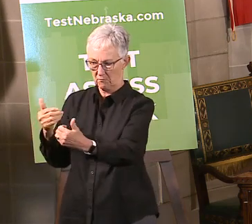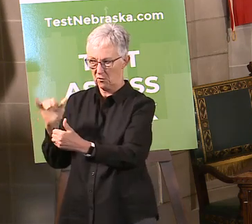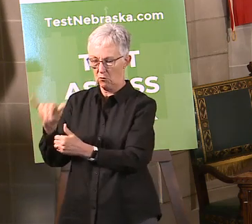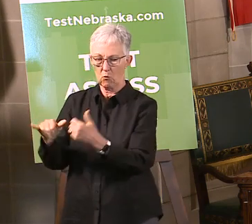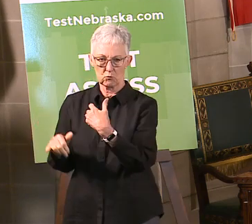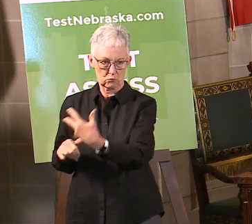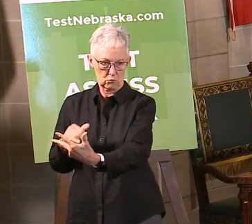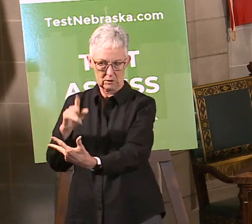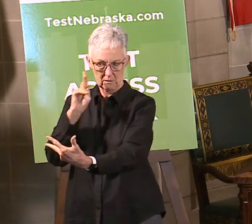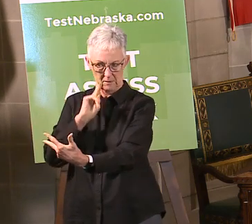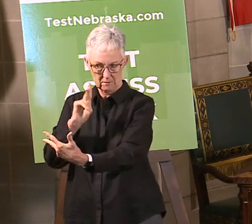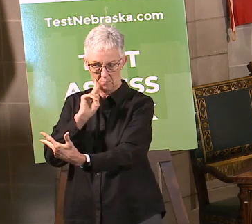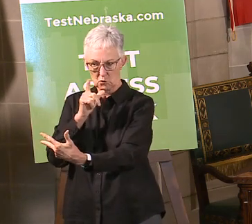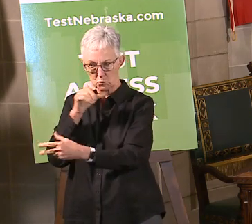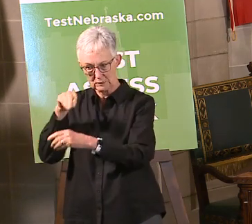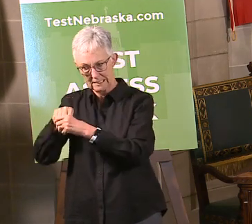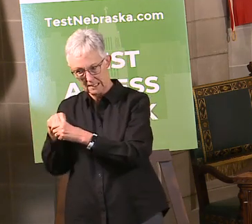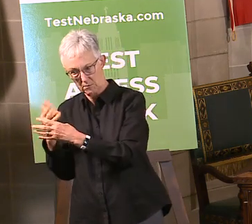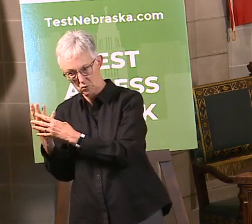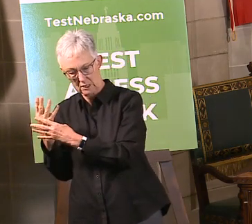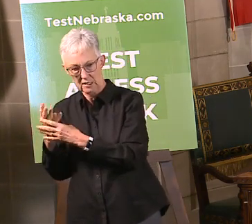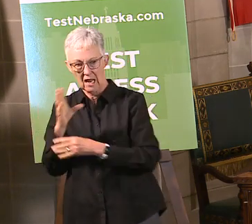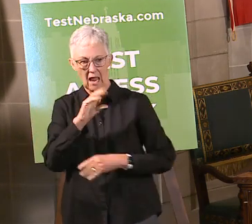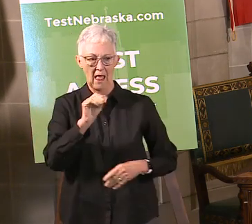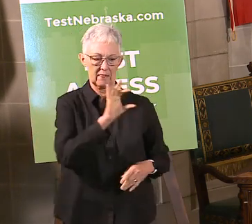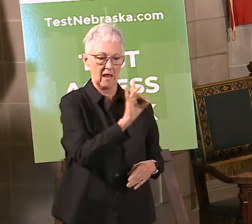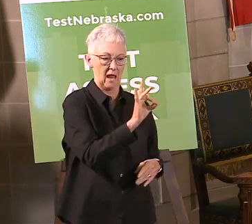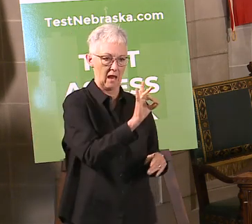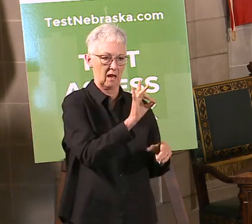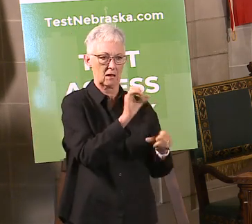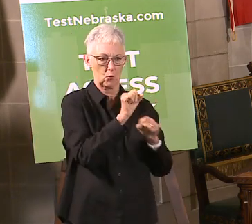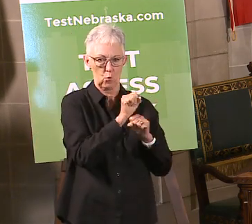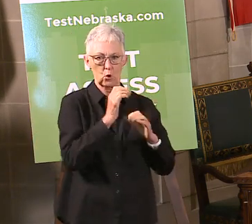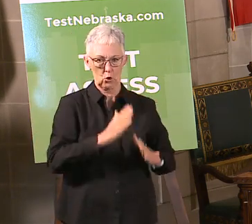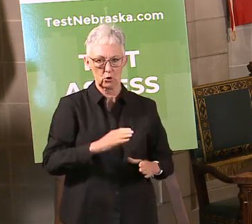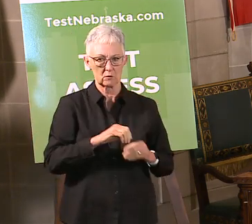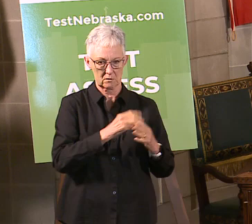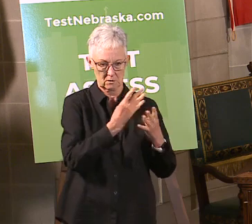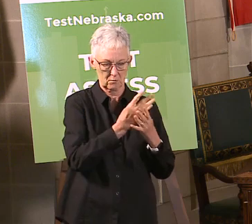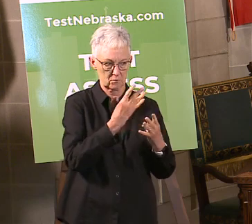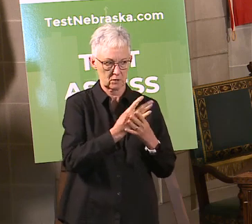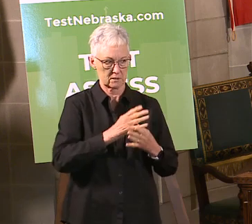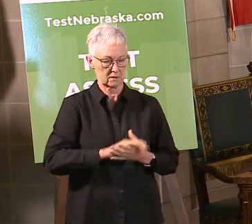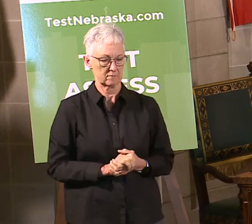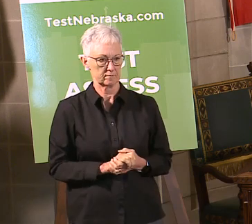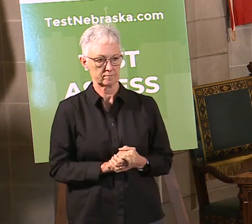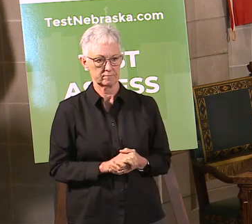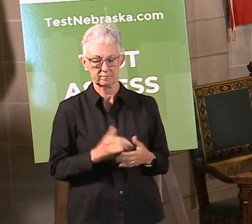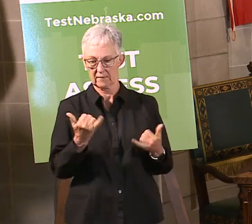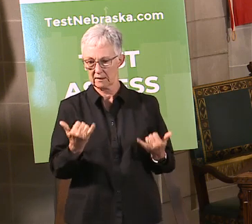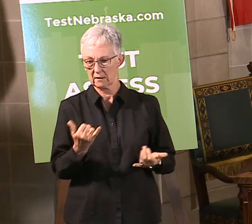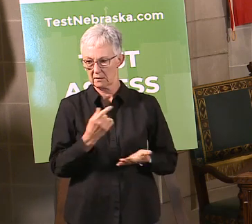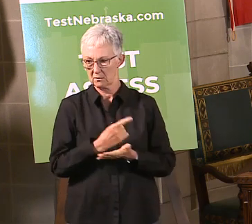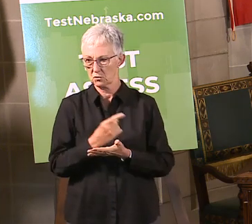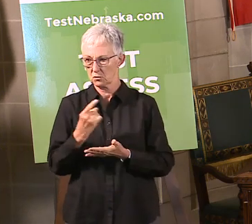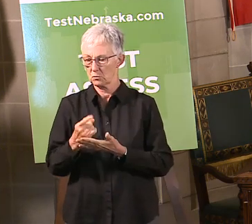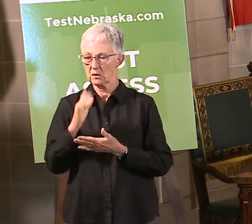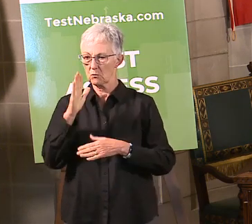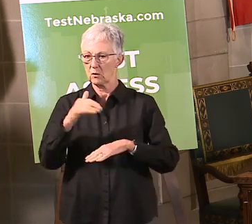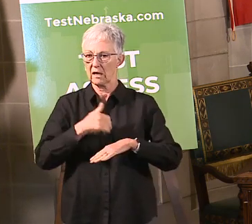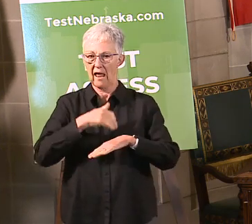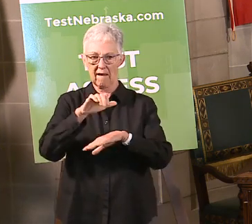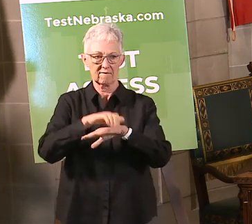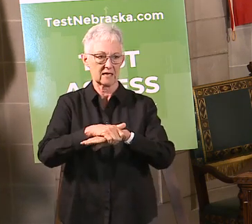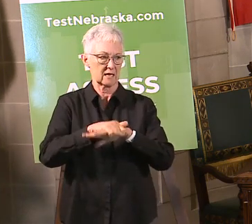Corrections and testing on that. then, schedule for this week, we've got English briefings at 2 o'clock Central Time, unless the